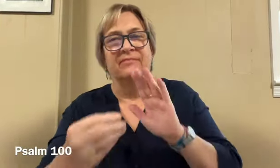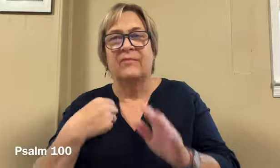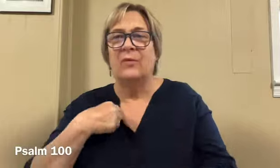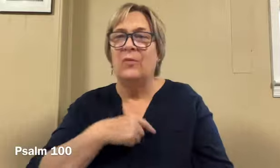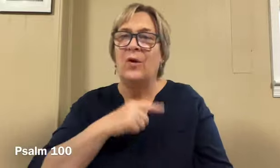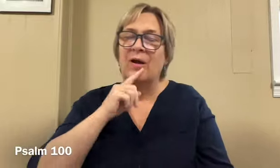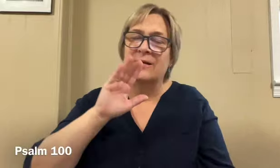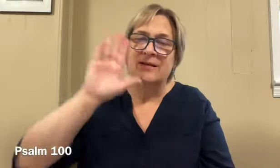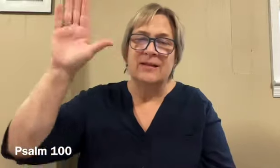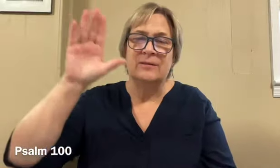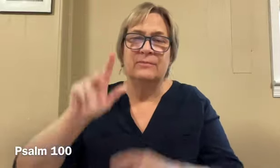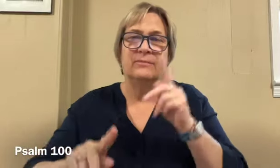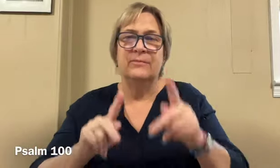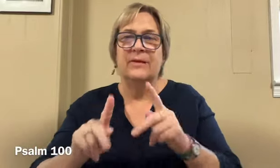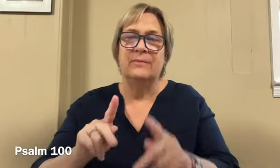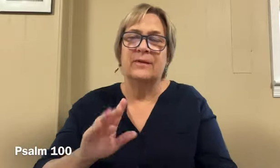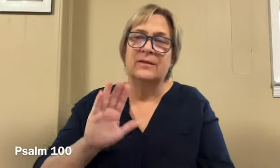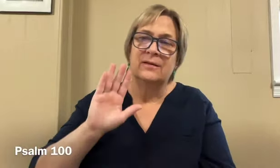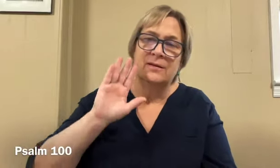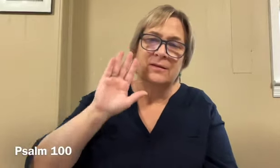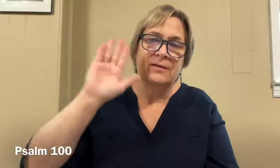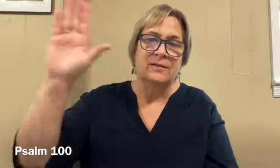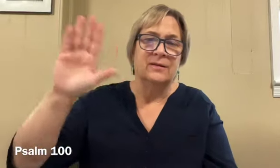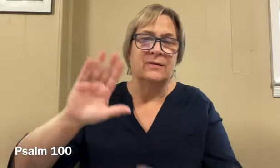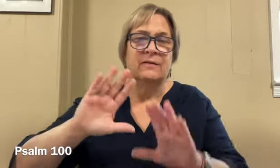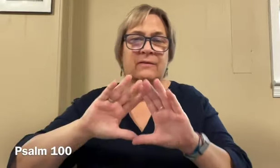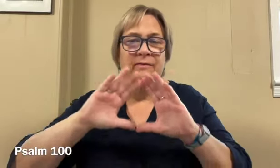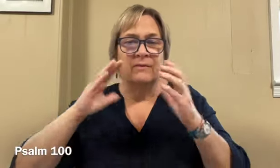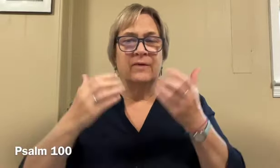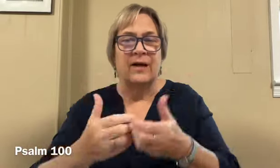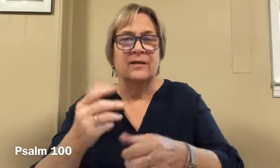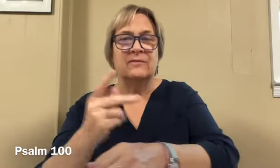We are his people, the sheep of his flock.